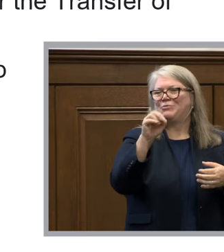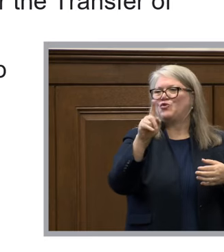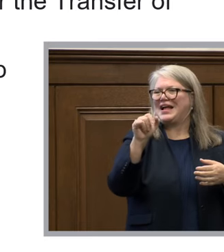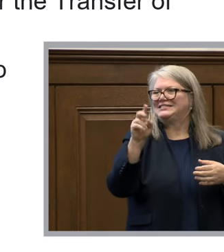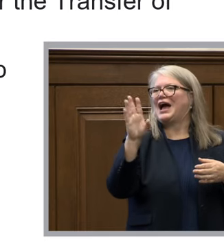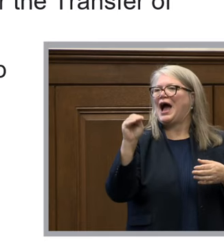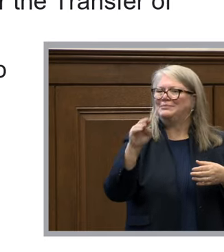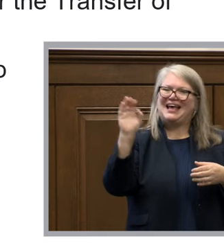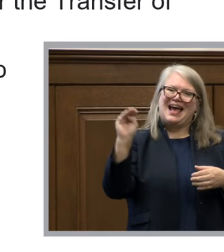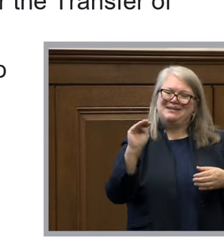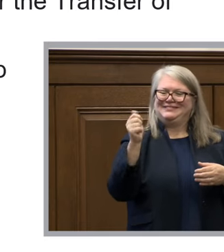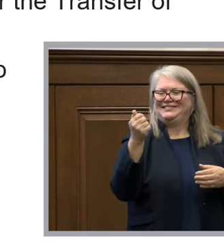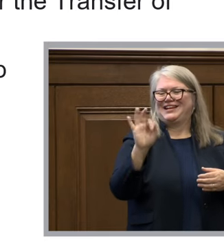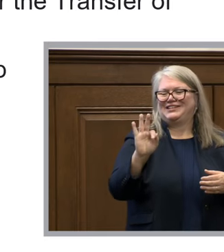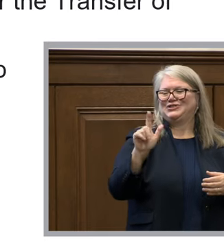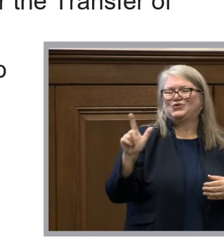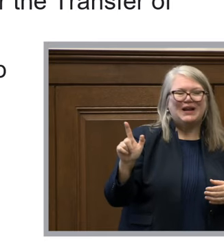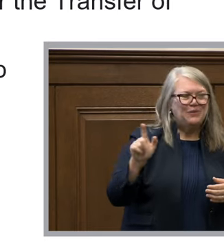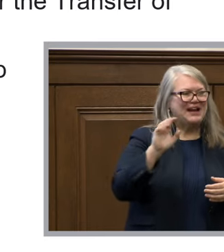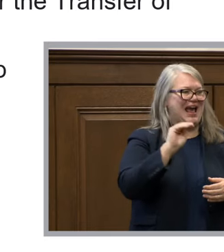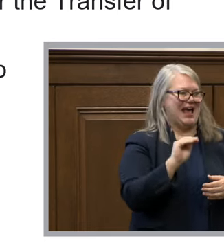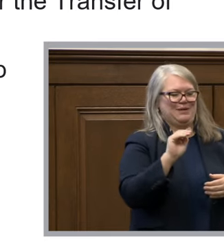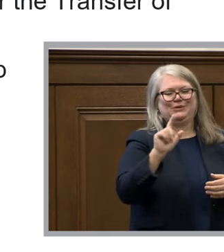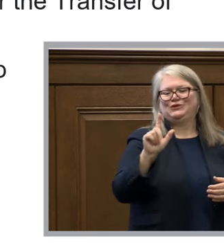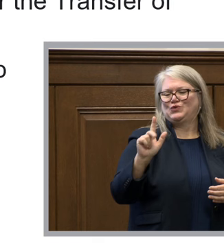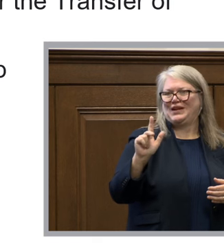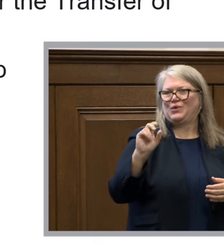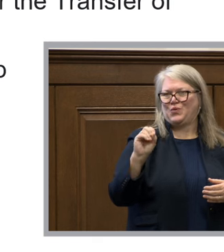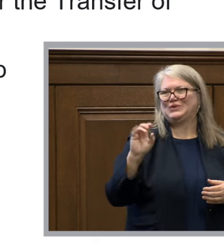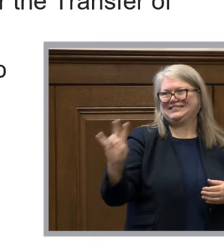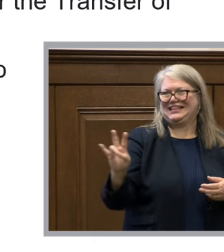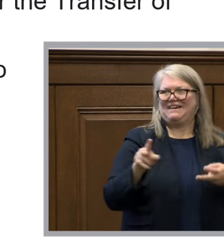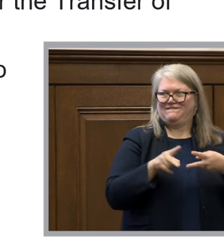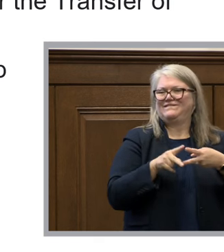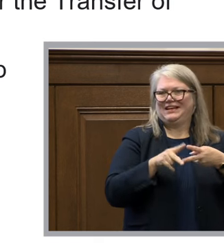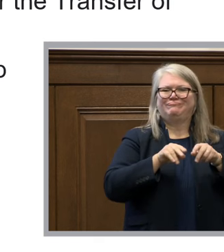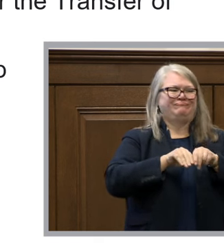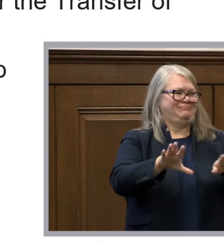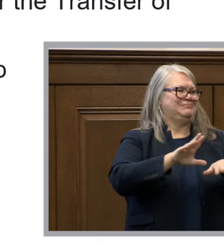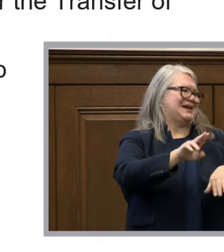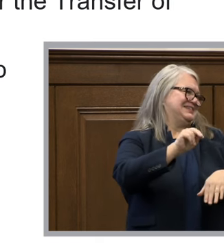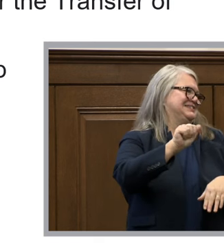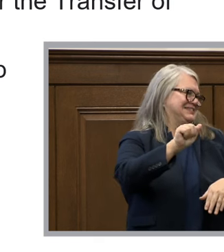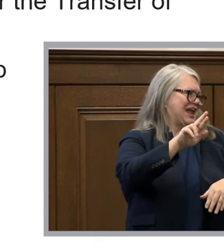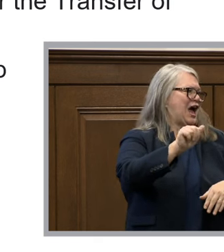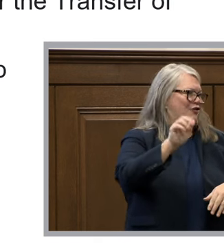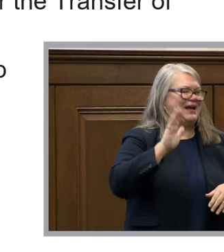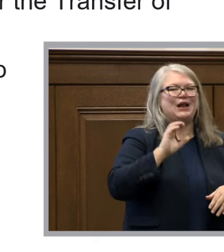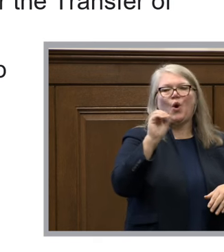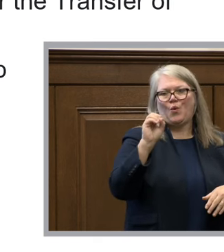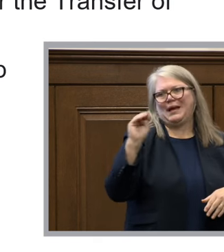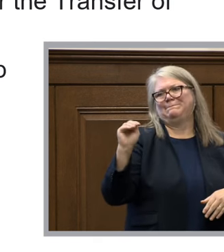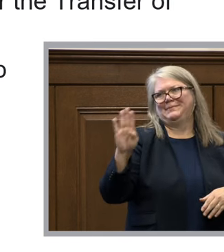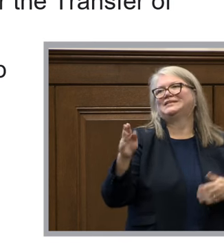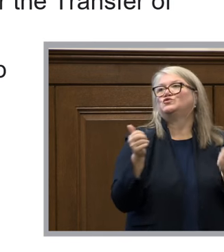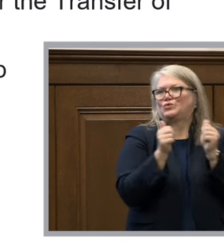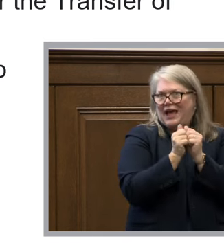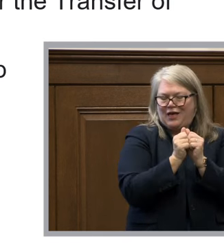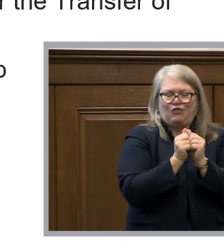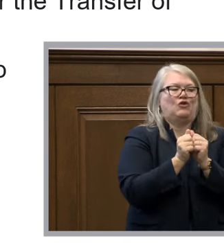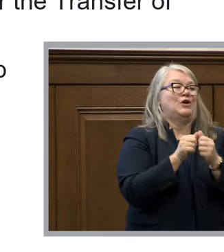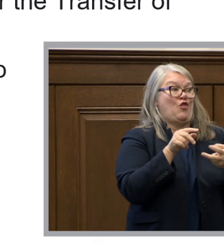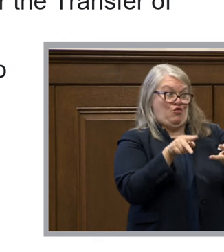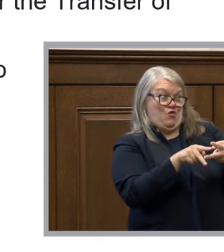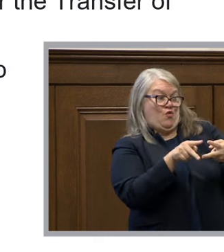m1921 and m2307 that were issued by the national archives and omb and